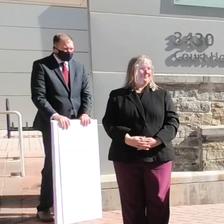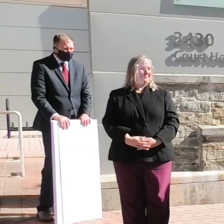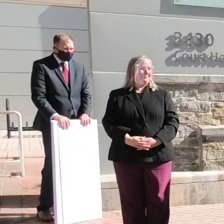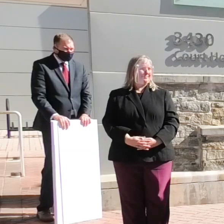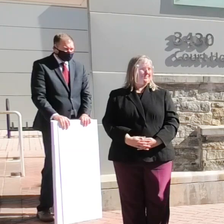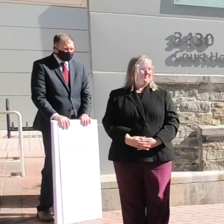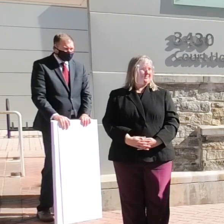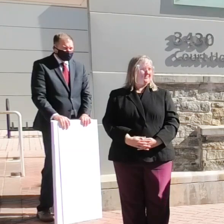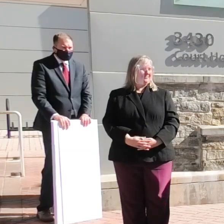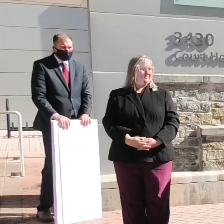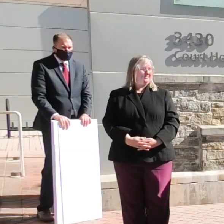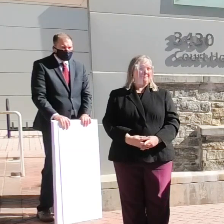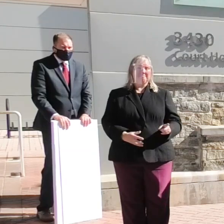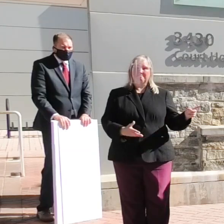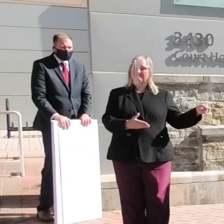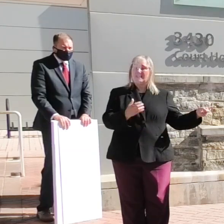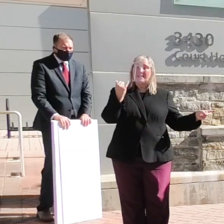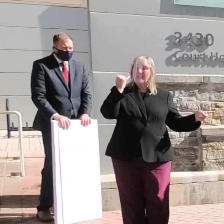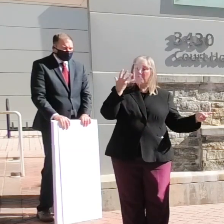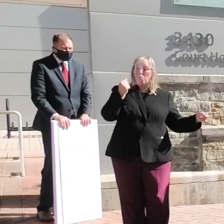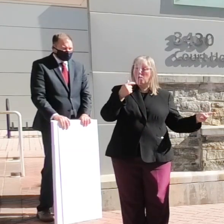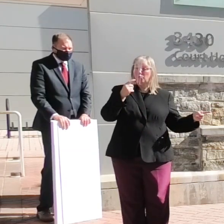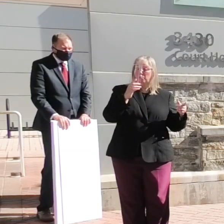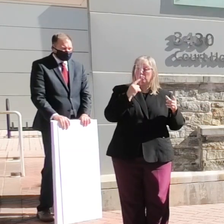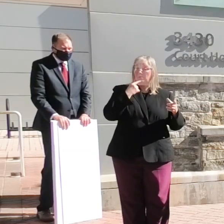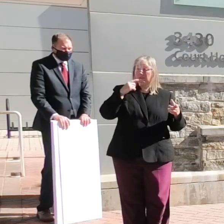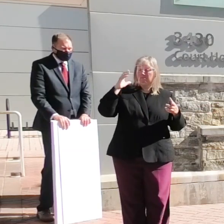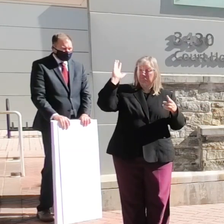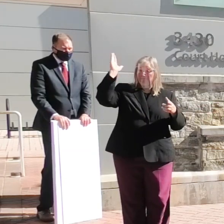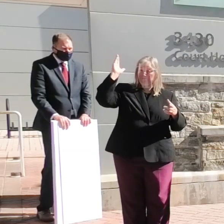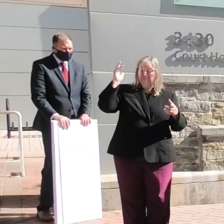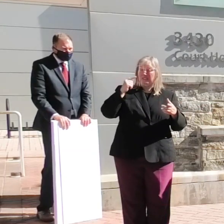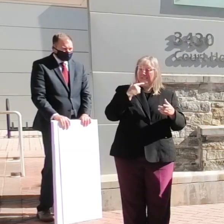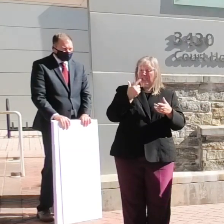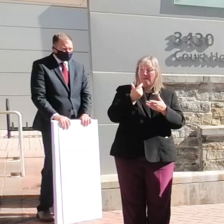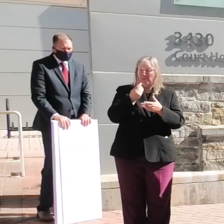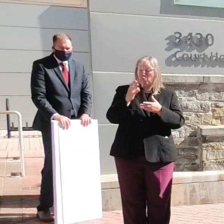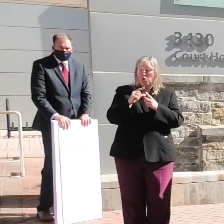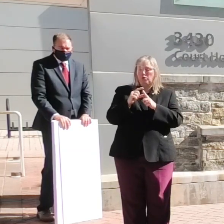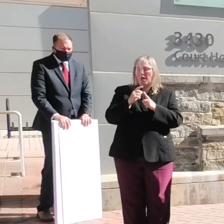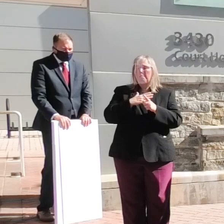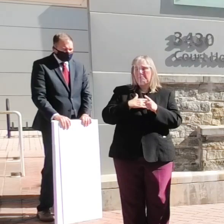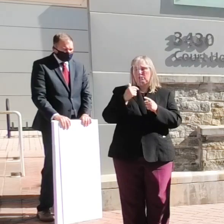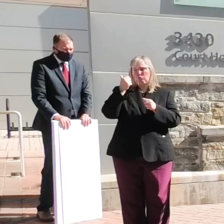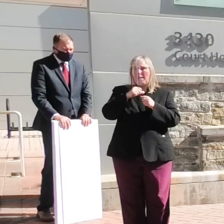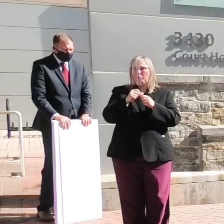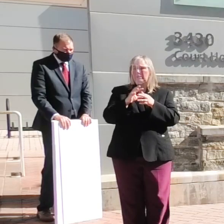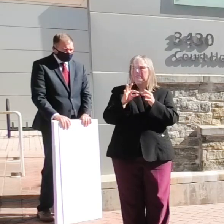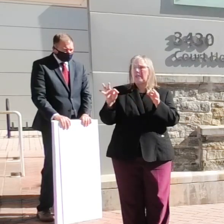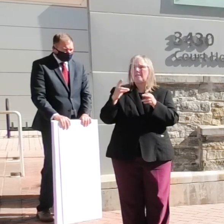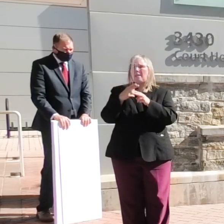If you would like to say a few words and also if you could please remember to state the name of your organization.